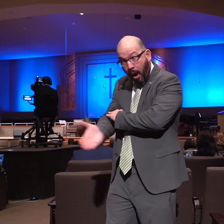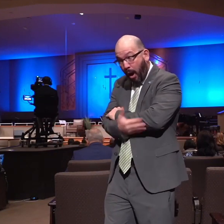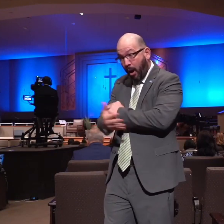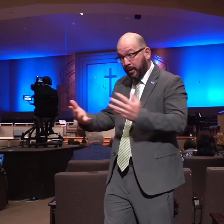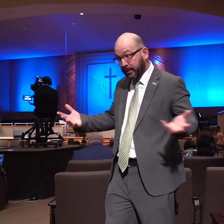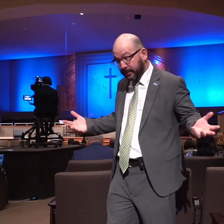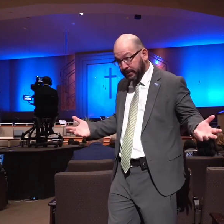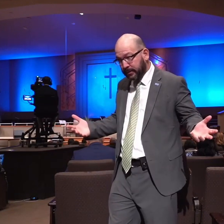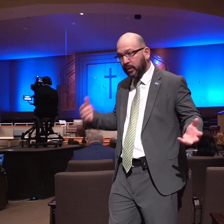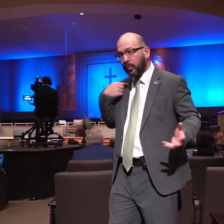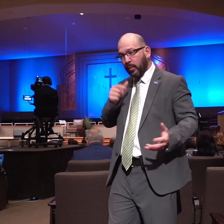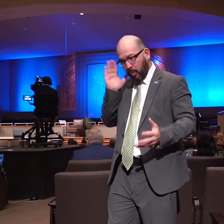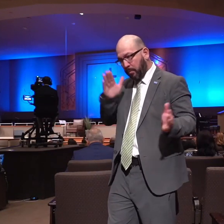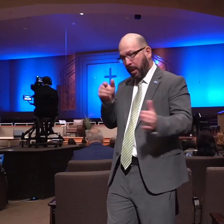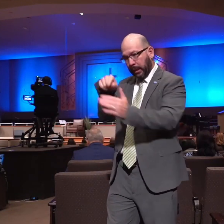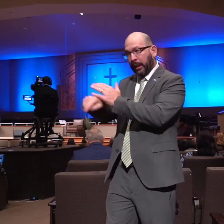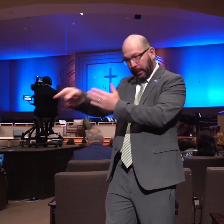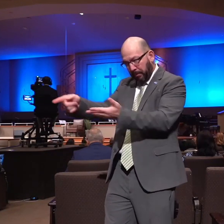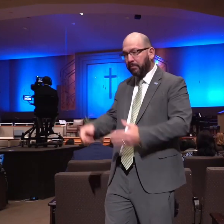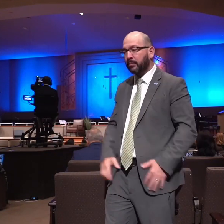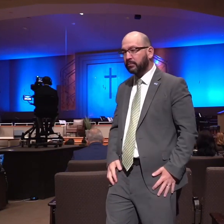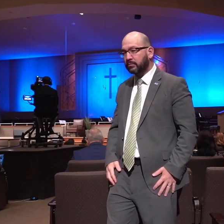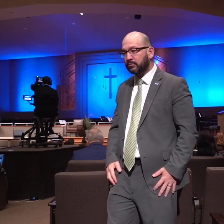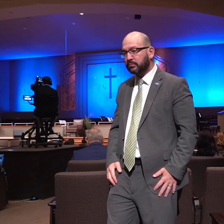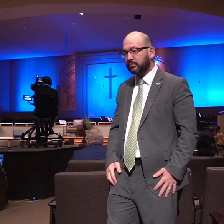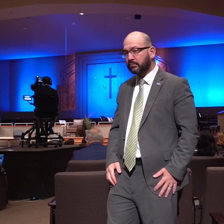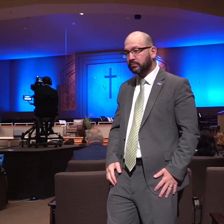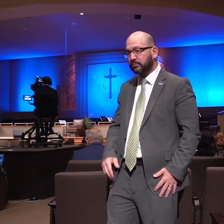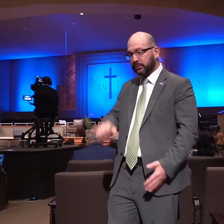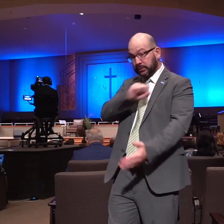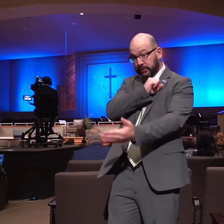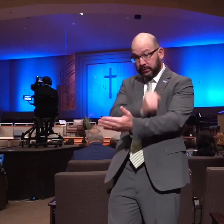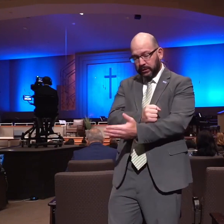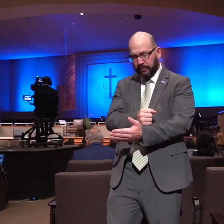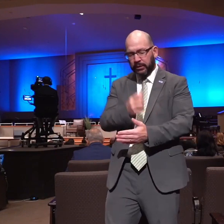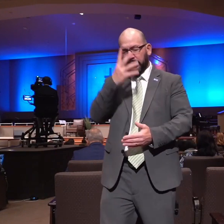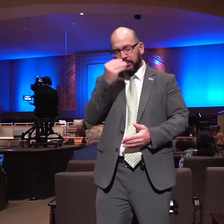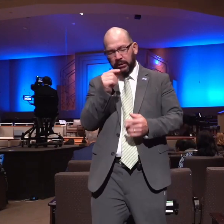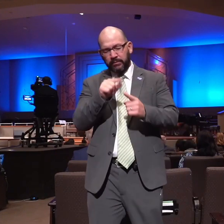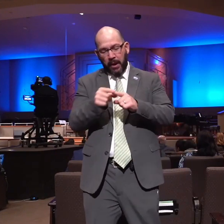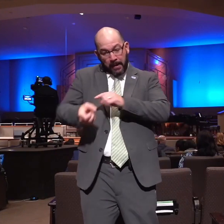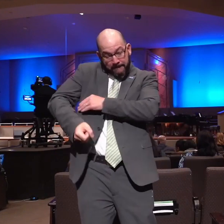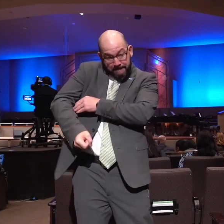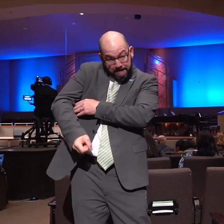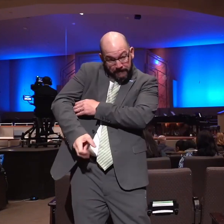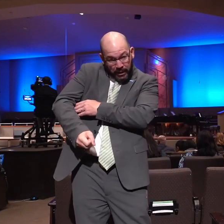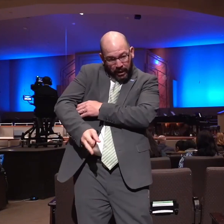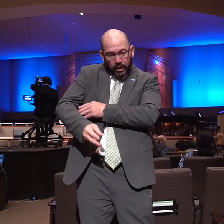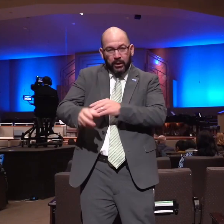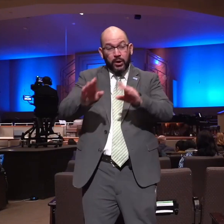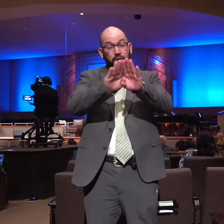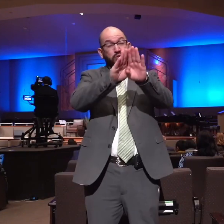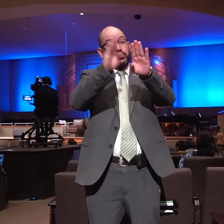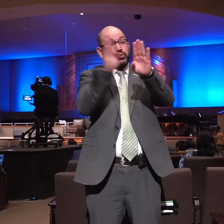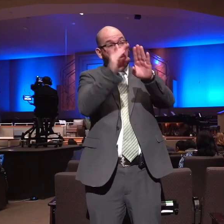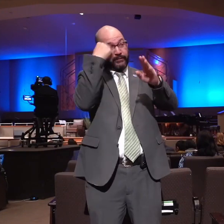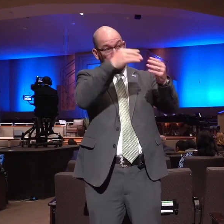we shall kill him and samson laid till midnight and rose at midnight took the doors of the gate of the city and the two posts